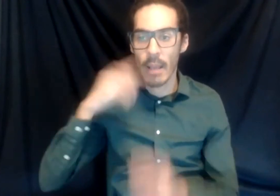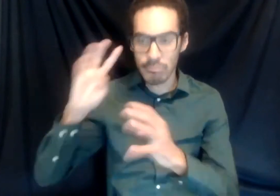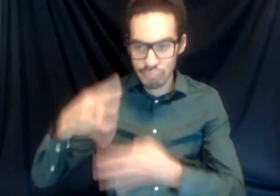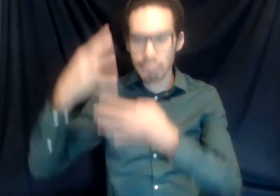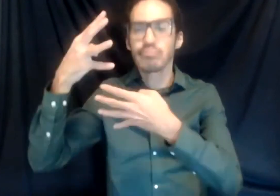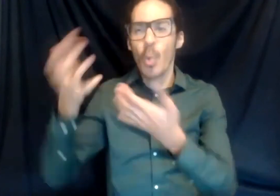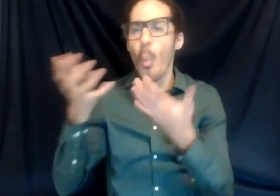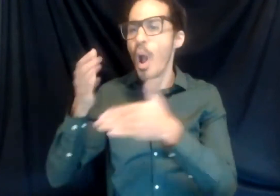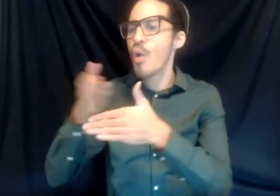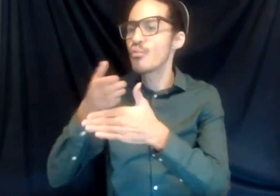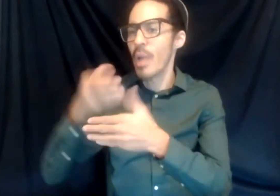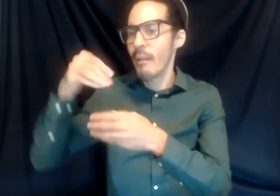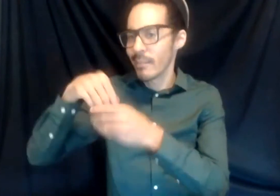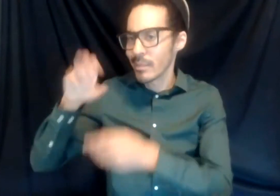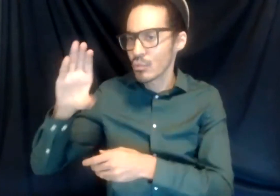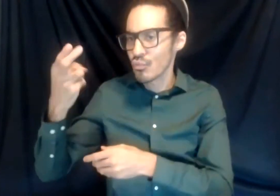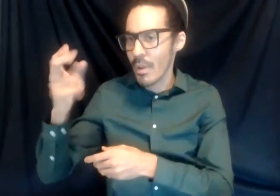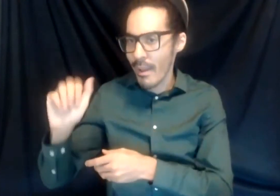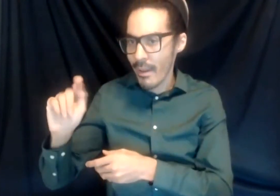doing so, any other questions from the audience?